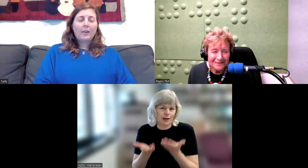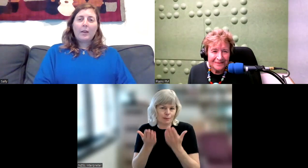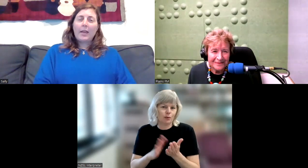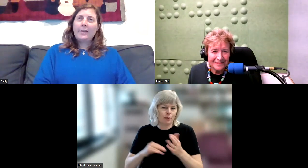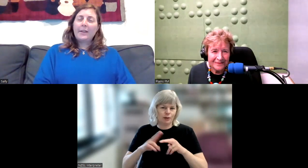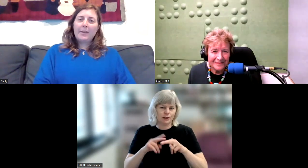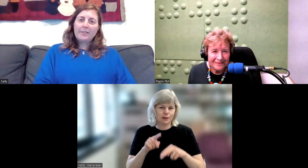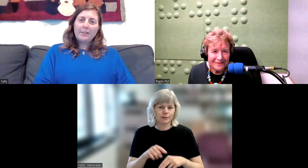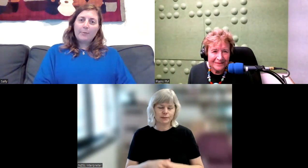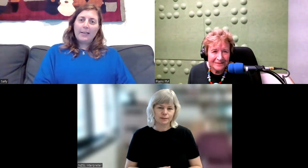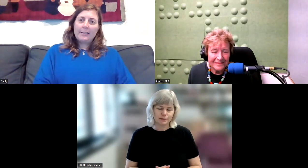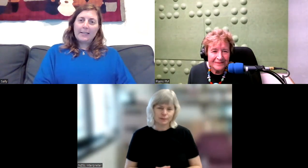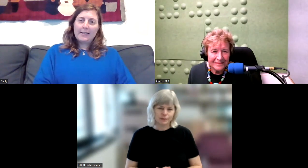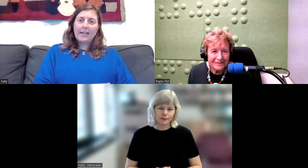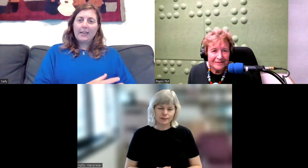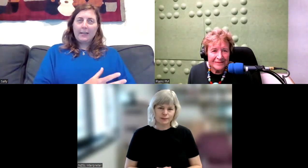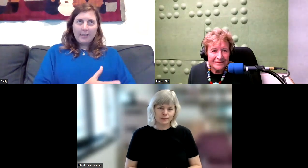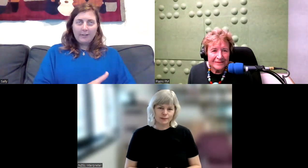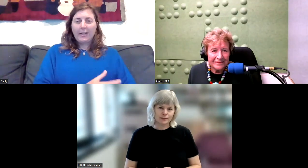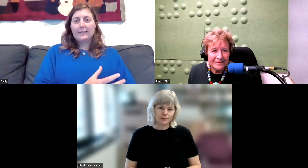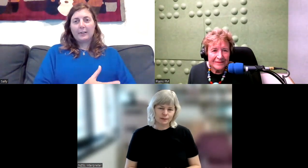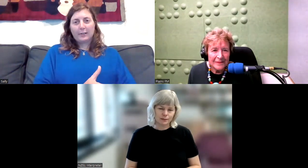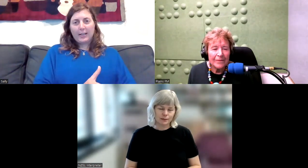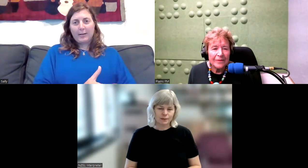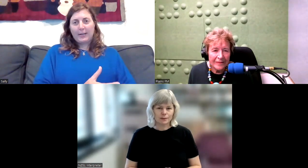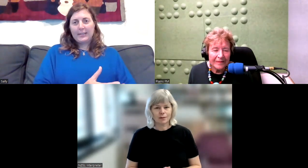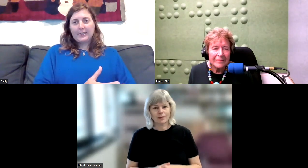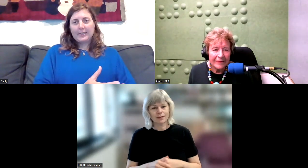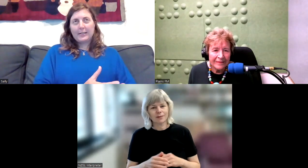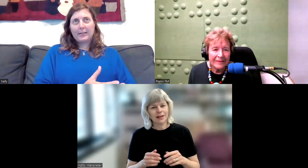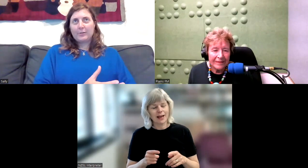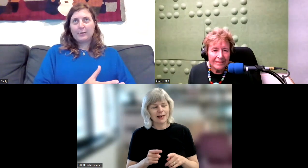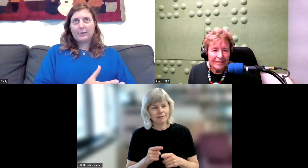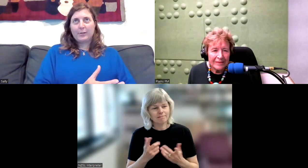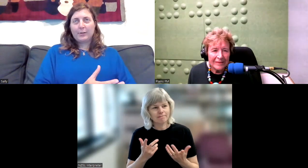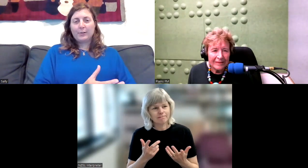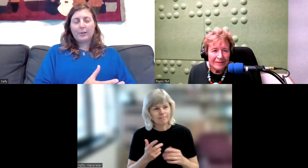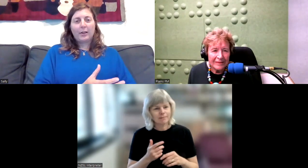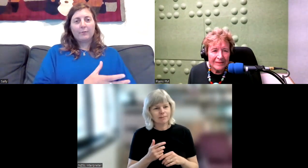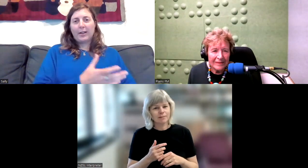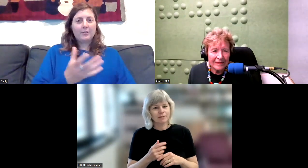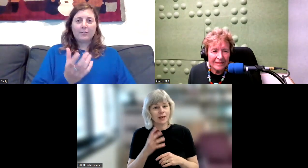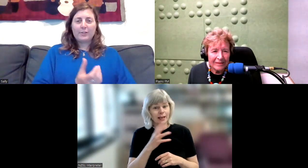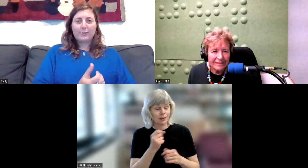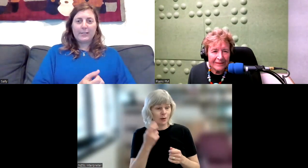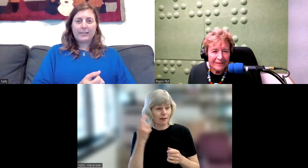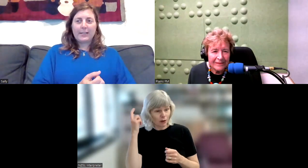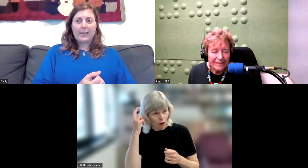And I imagine as well as things like hearing aids and cochlear implants, there's also a range of resources that